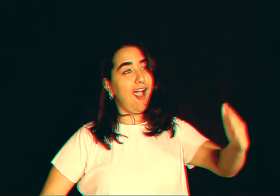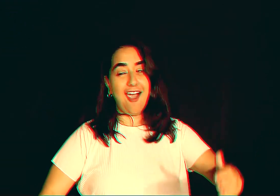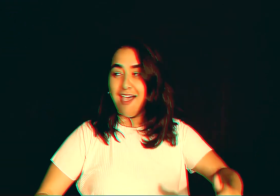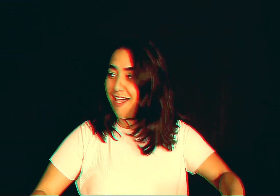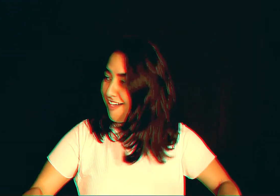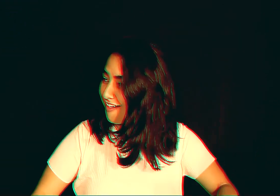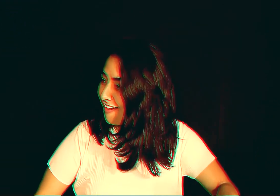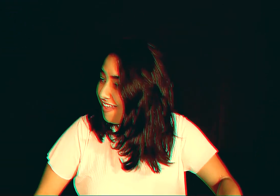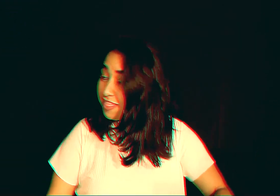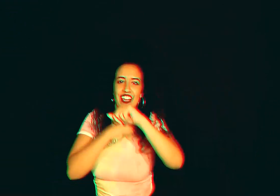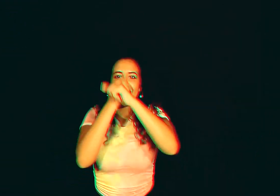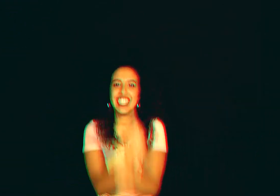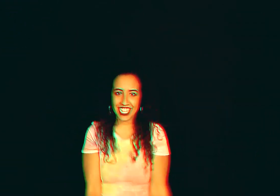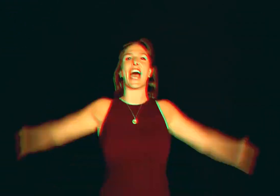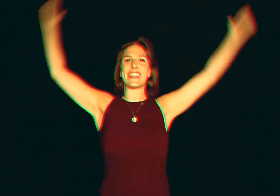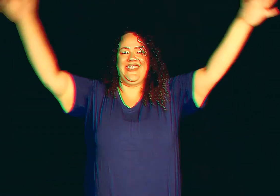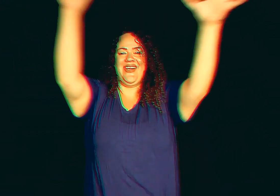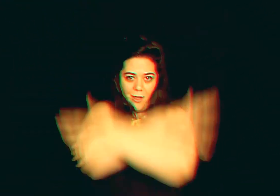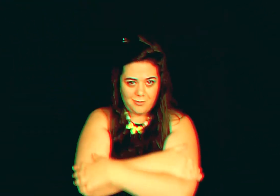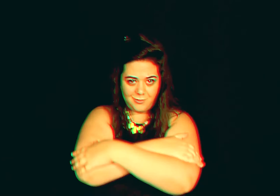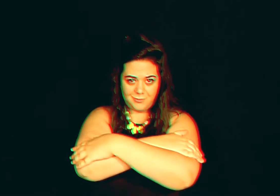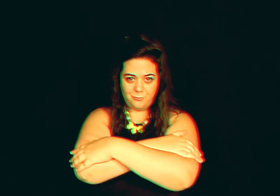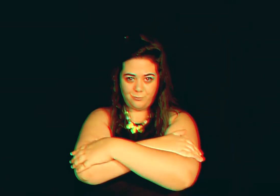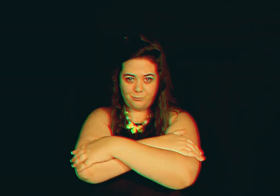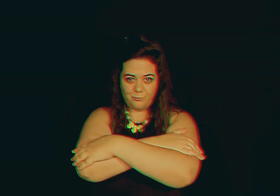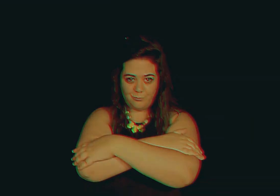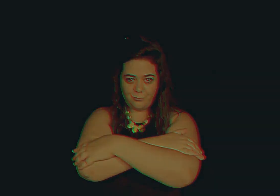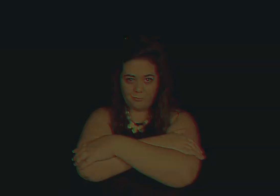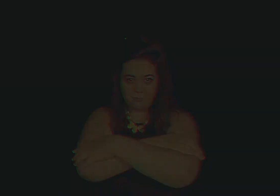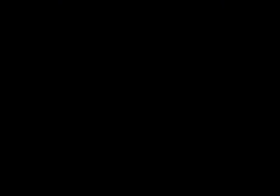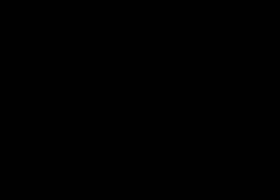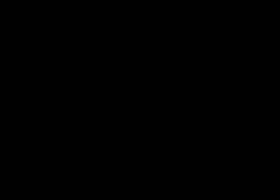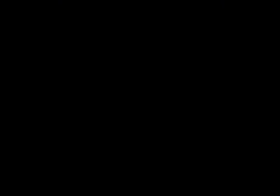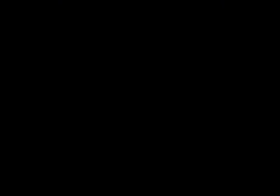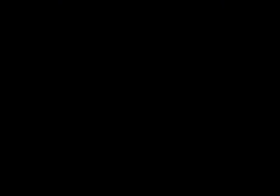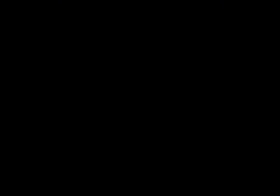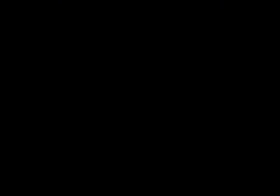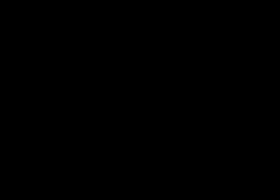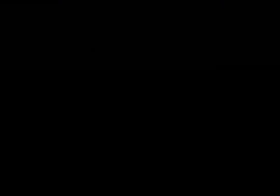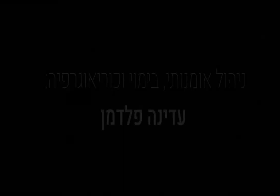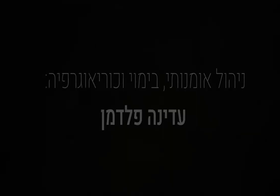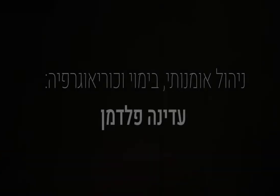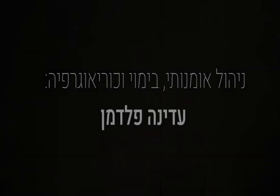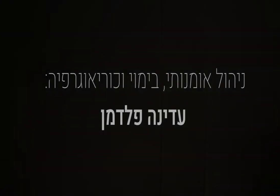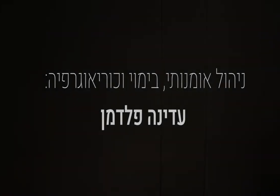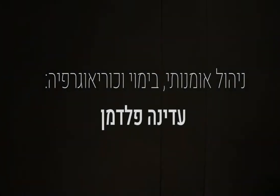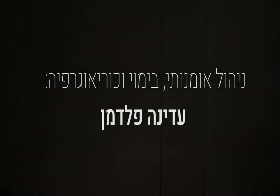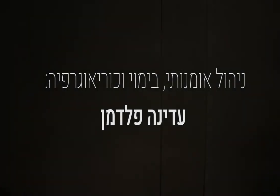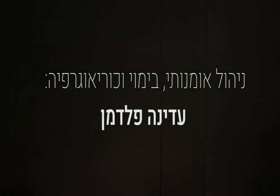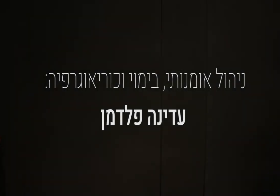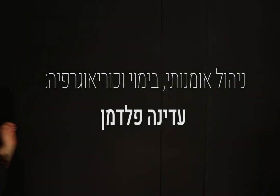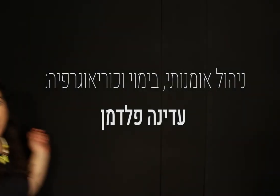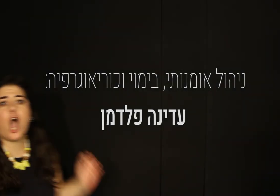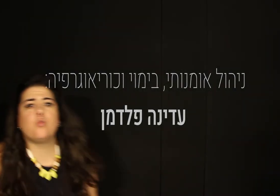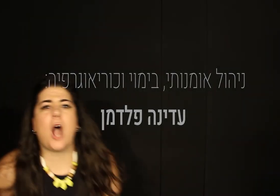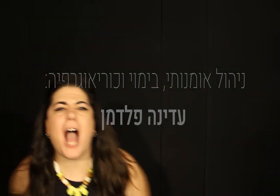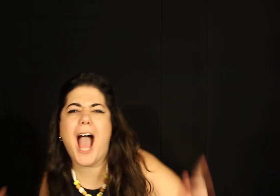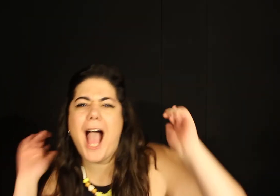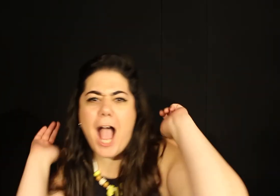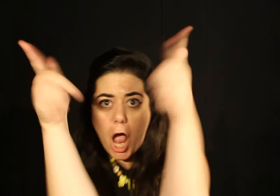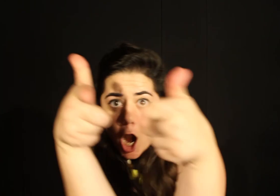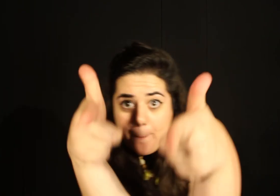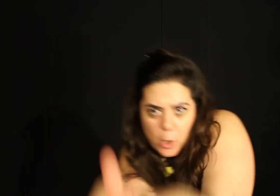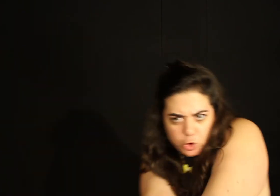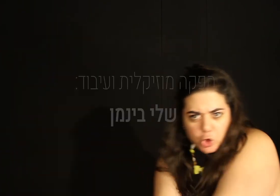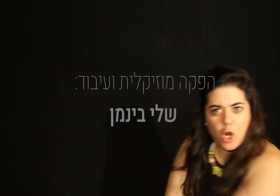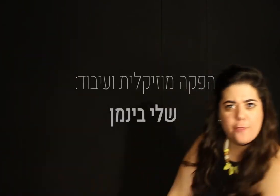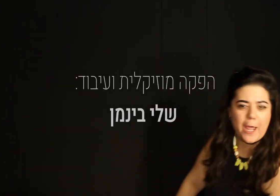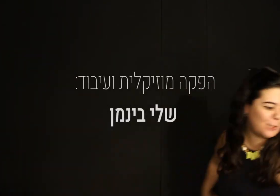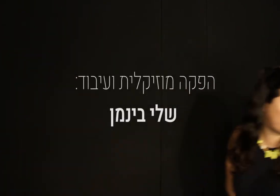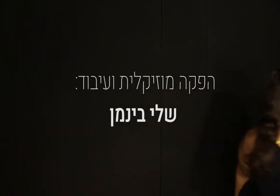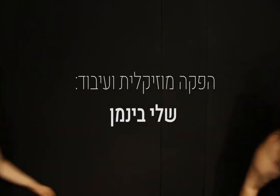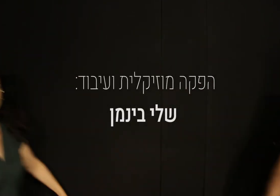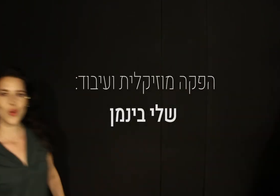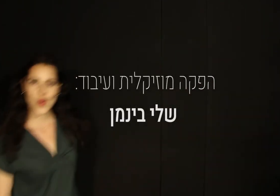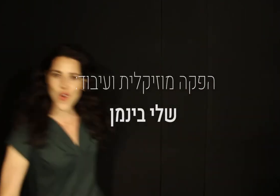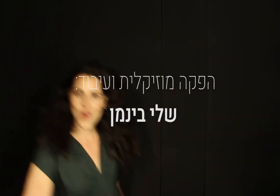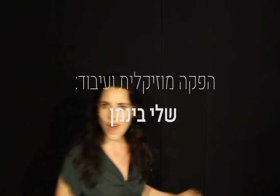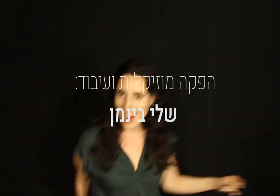alone